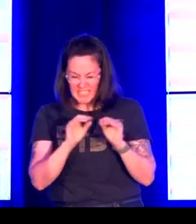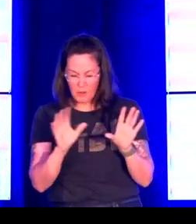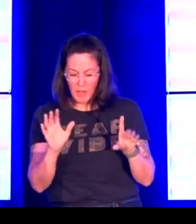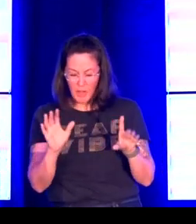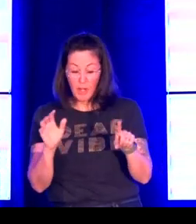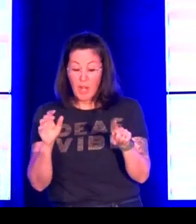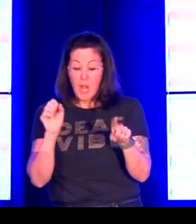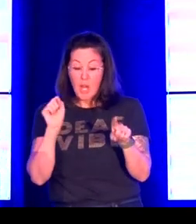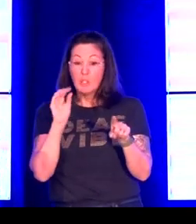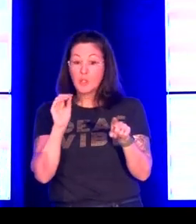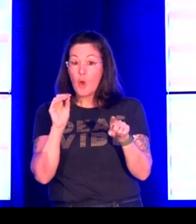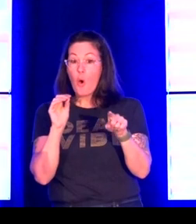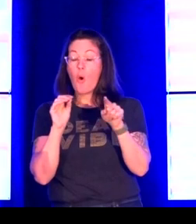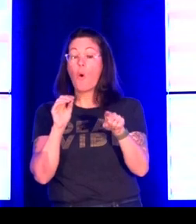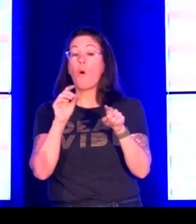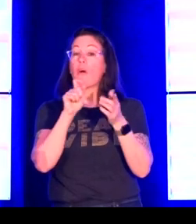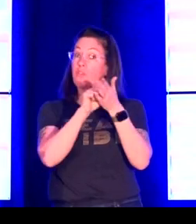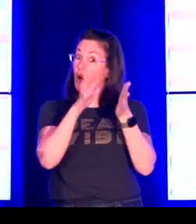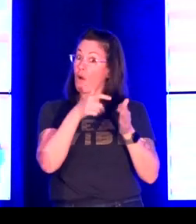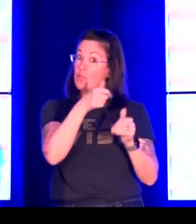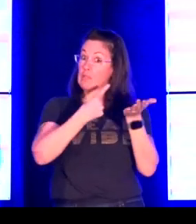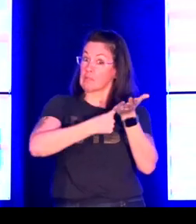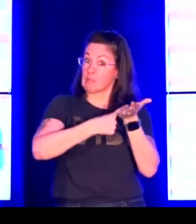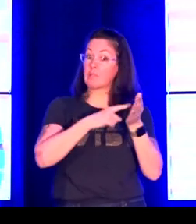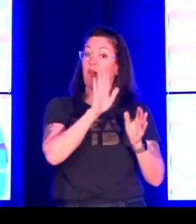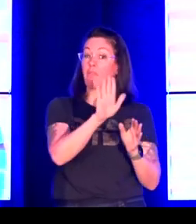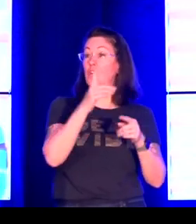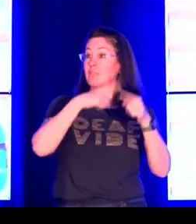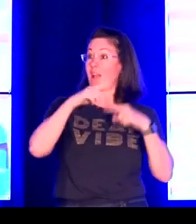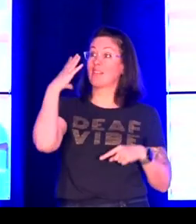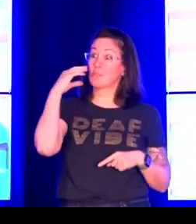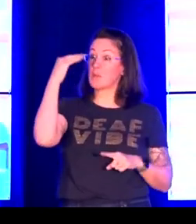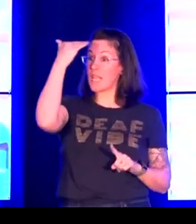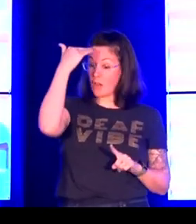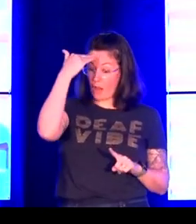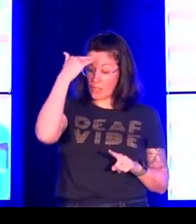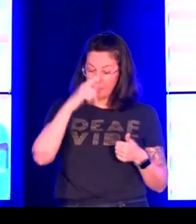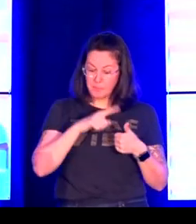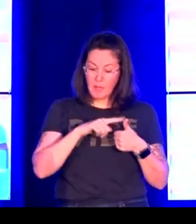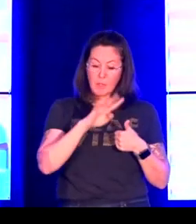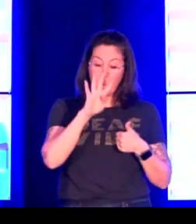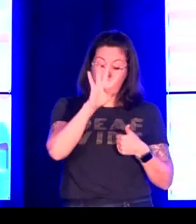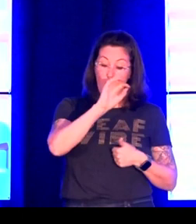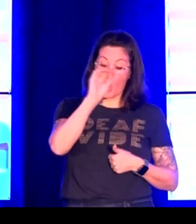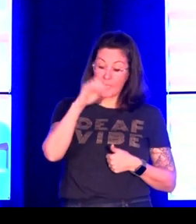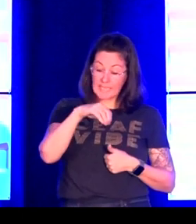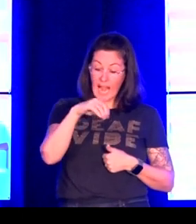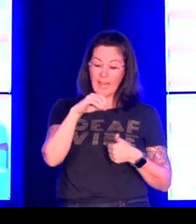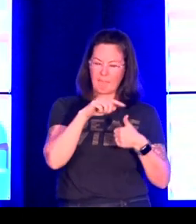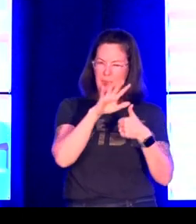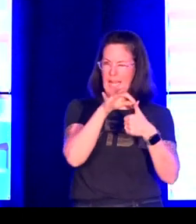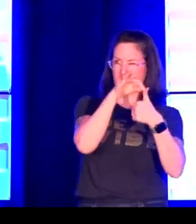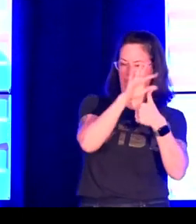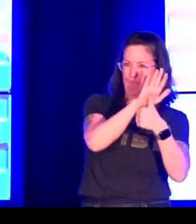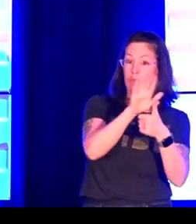Sorry, the formatting is, again, a little bit messy from the switch from keynote into PowerPoint. But this is whether